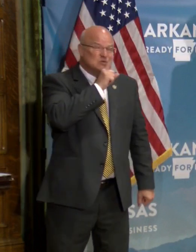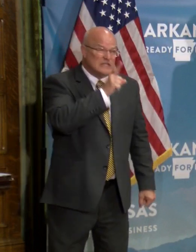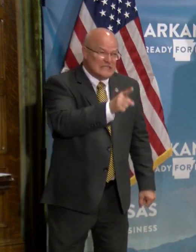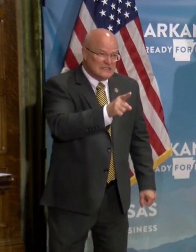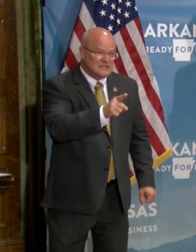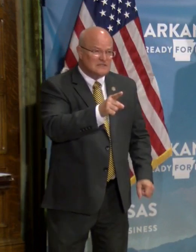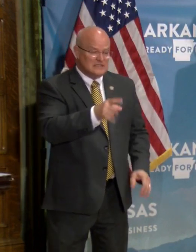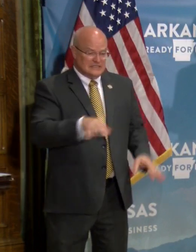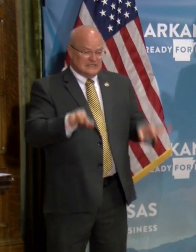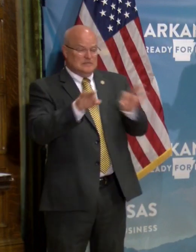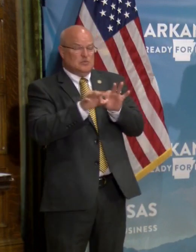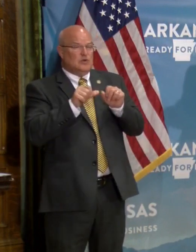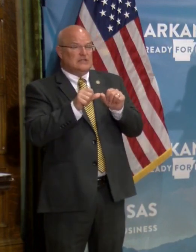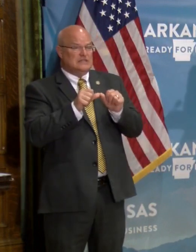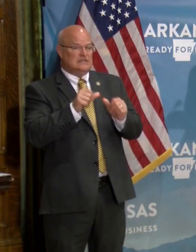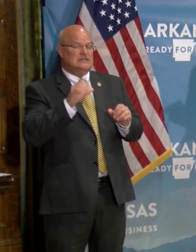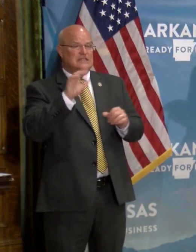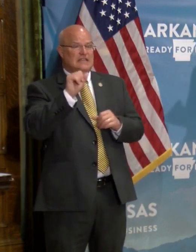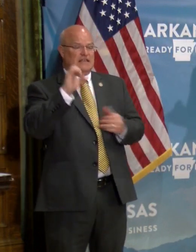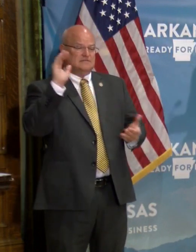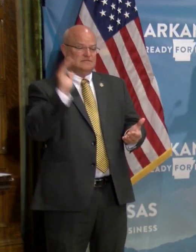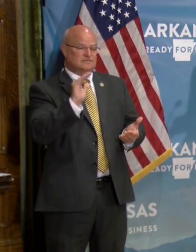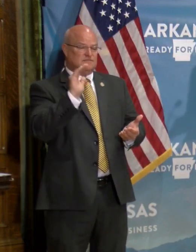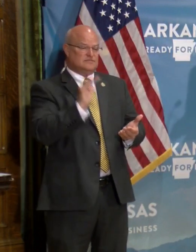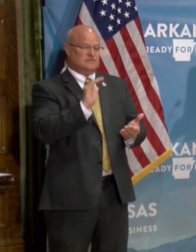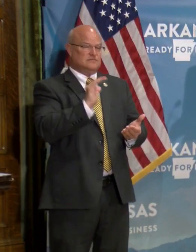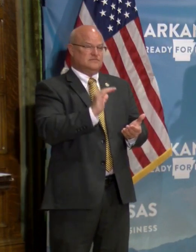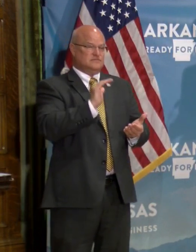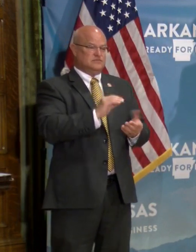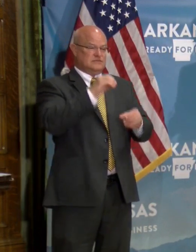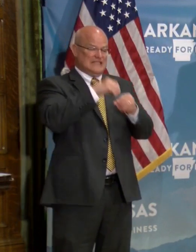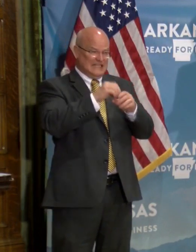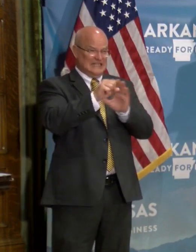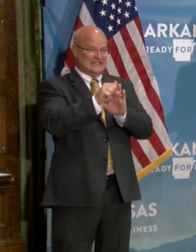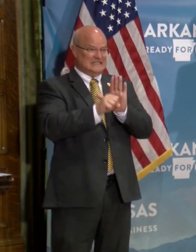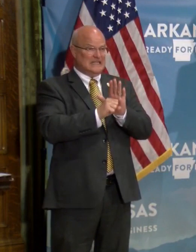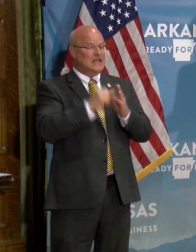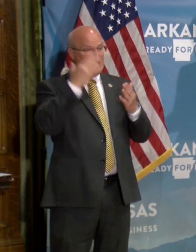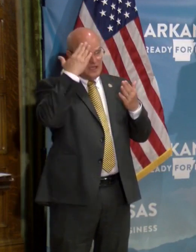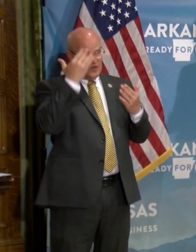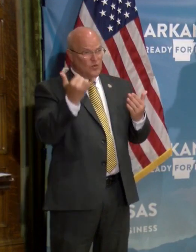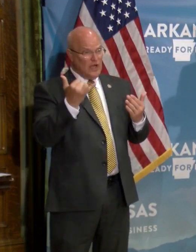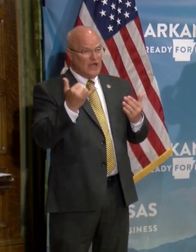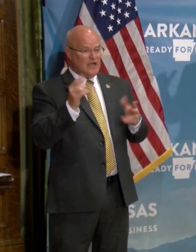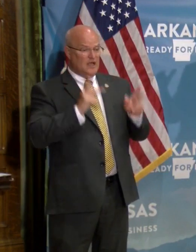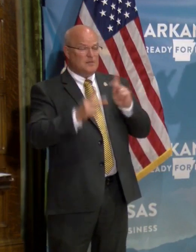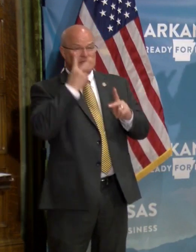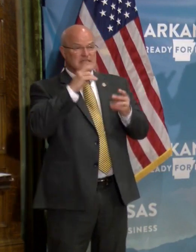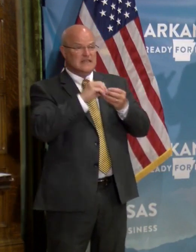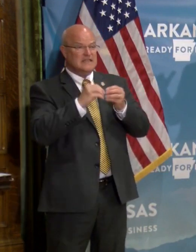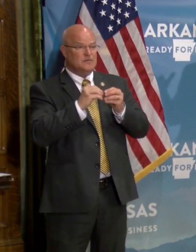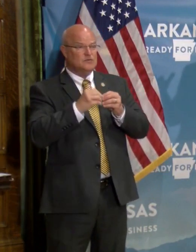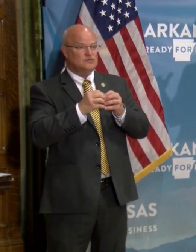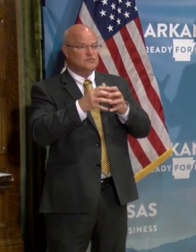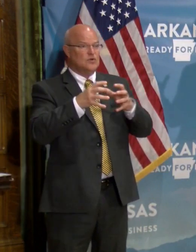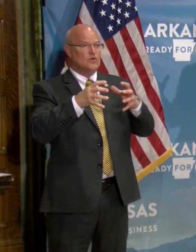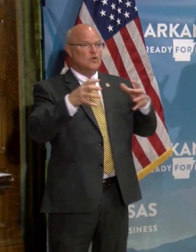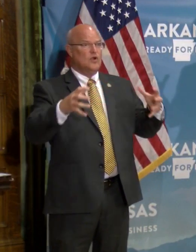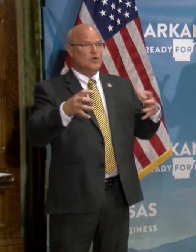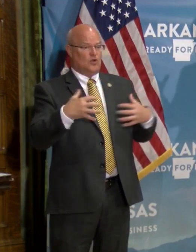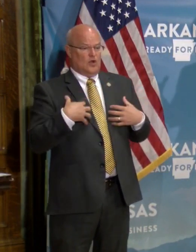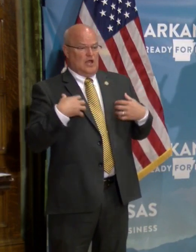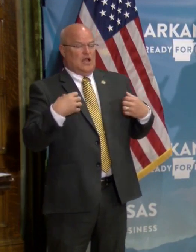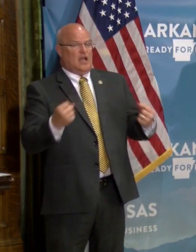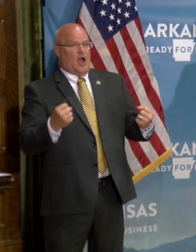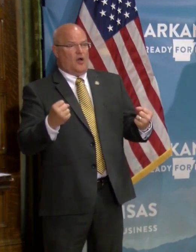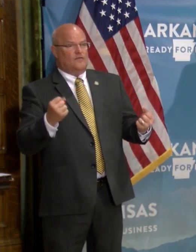really important that we continue to reduce cases and case numbers in the state because as people see these numbers grow, confidence